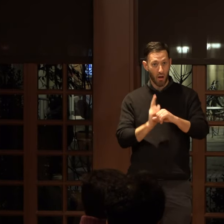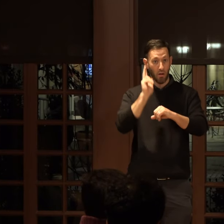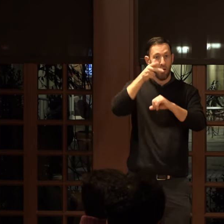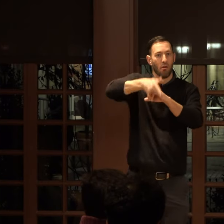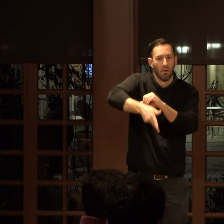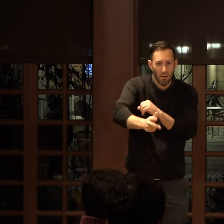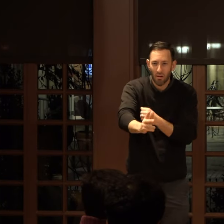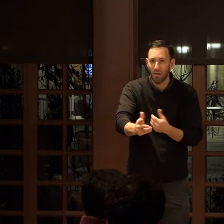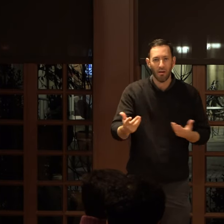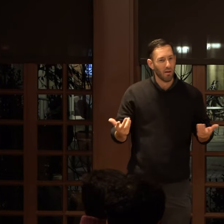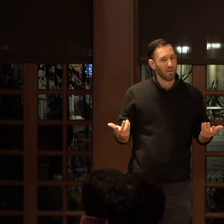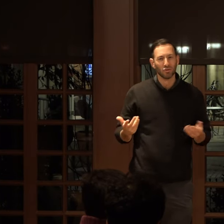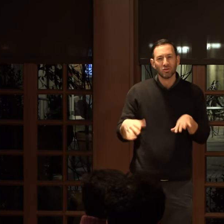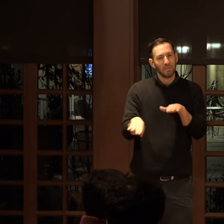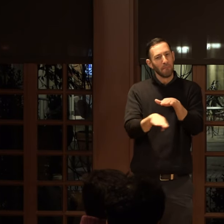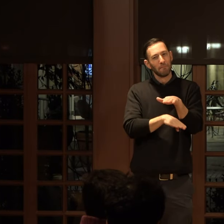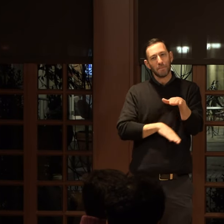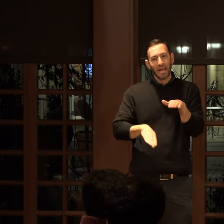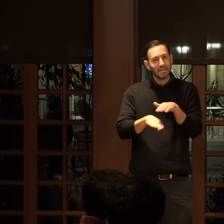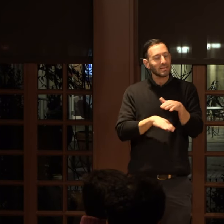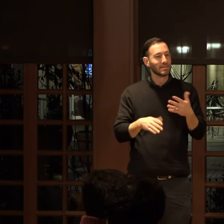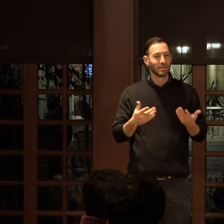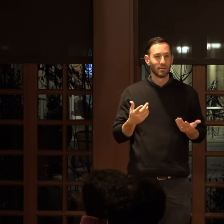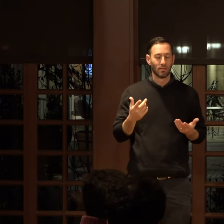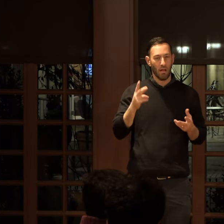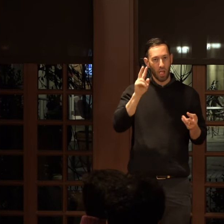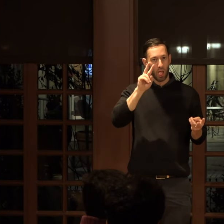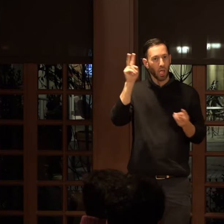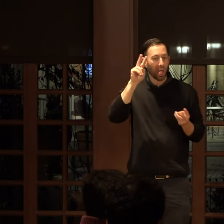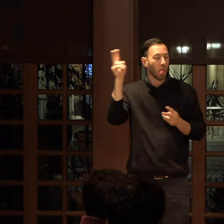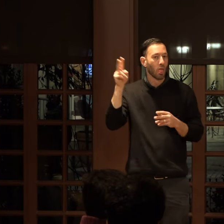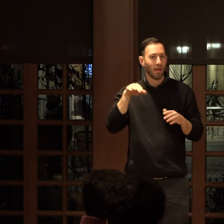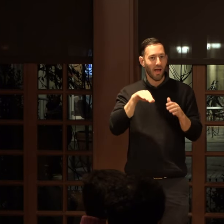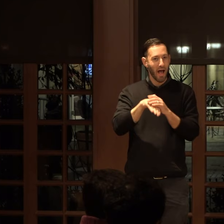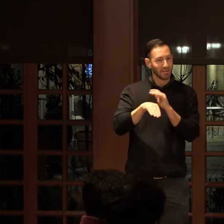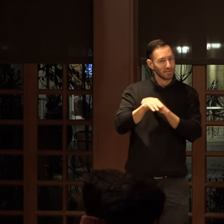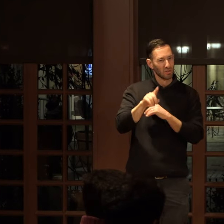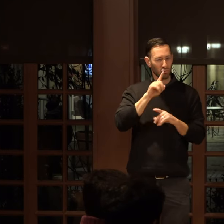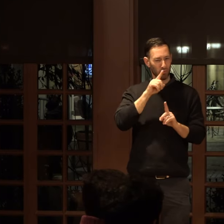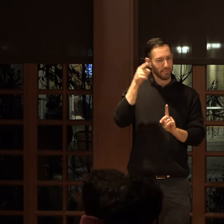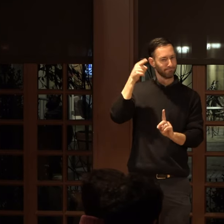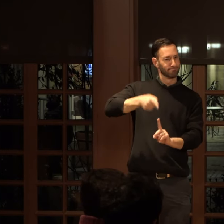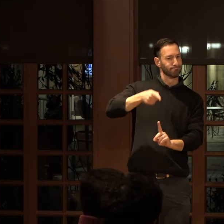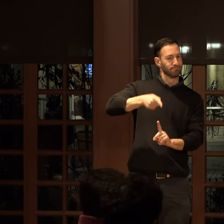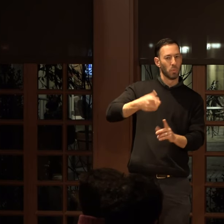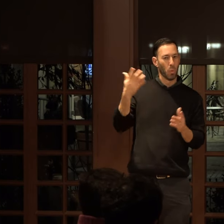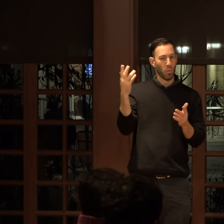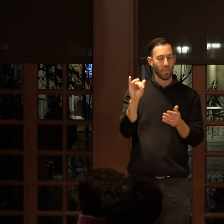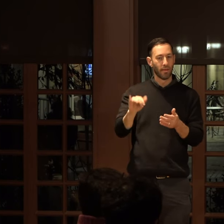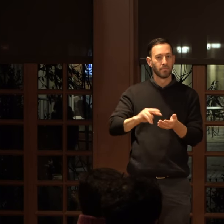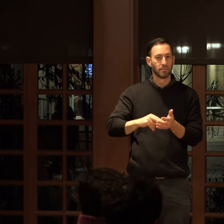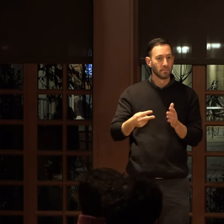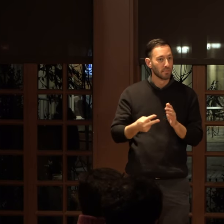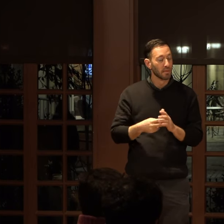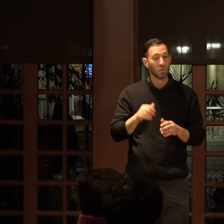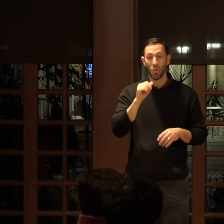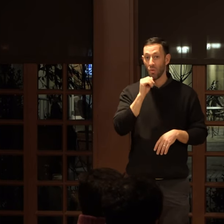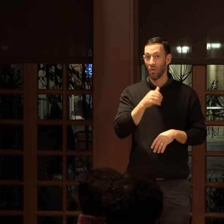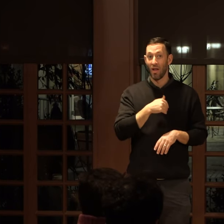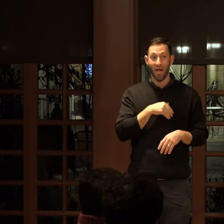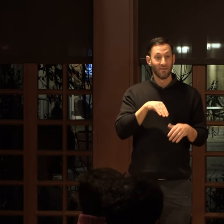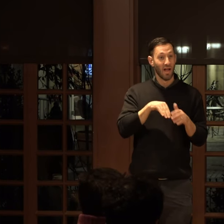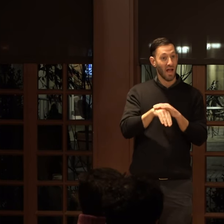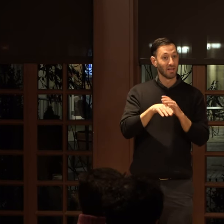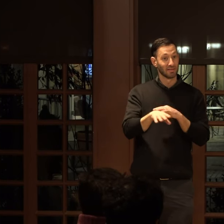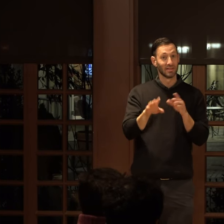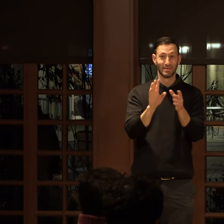So it's just like very basic misunderstanding of what access actually means. Like we didn't have an access statement